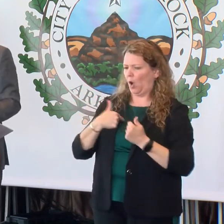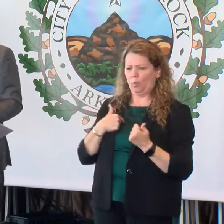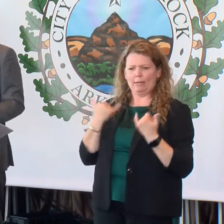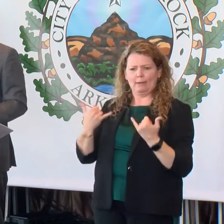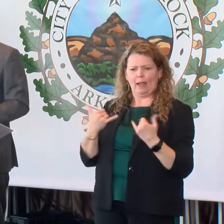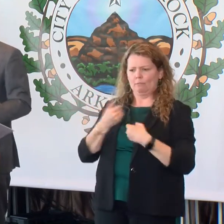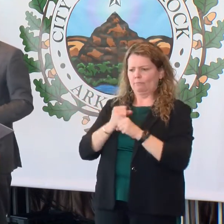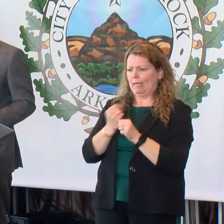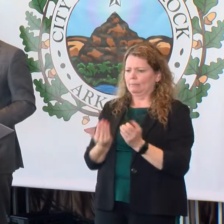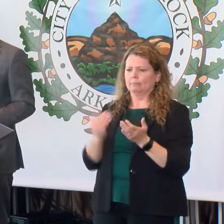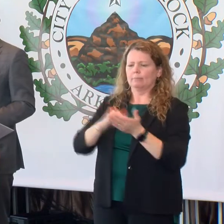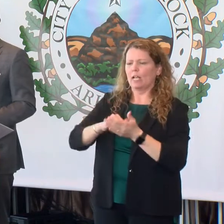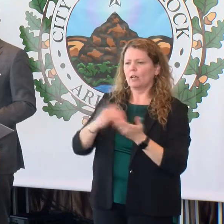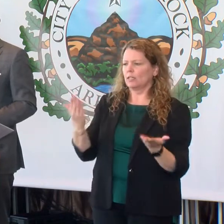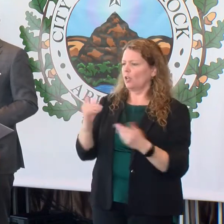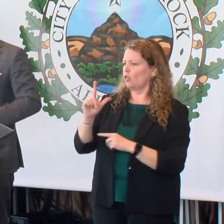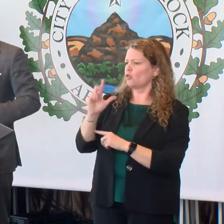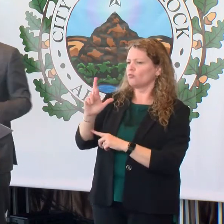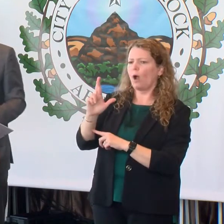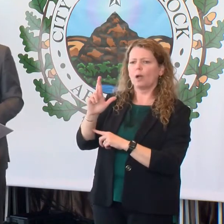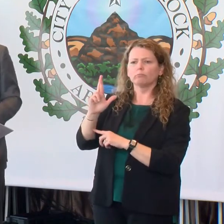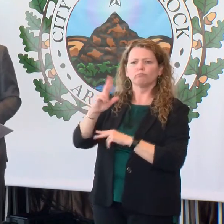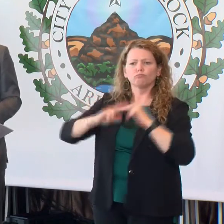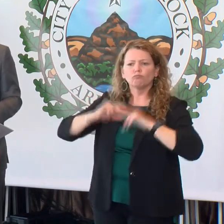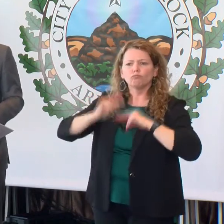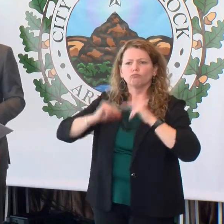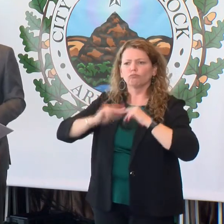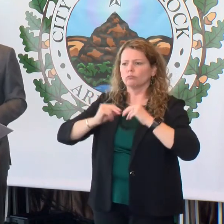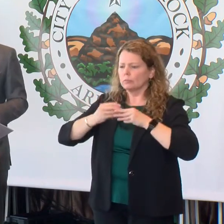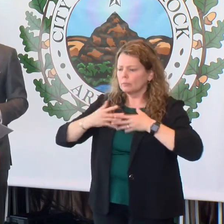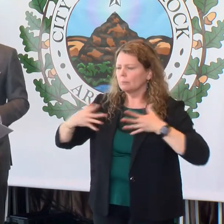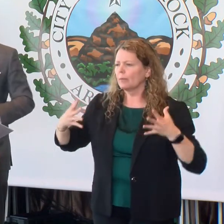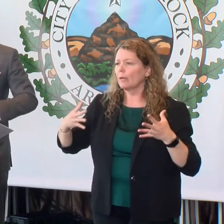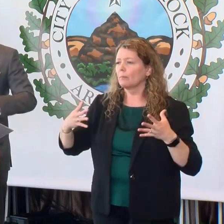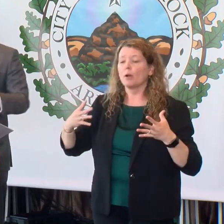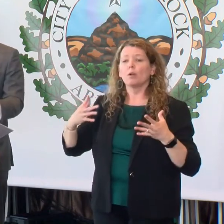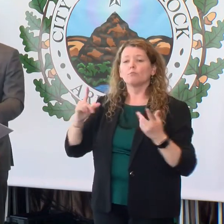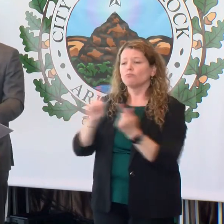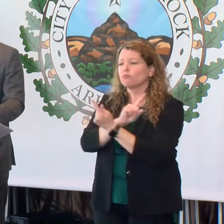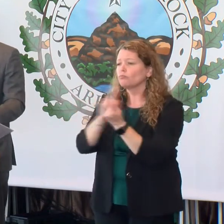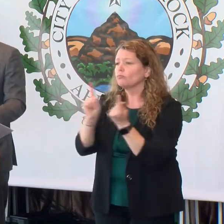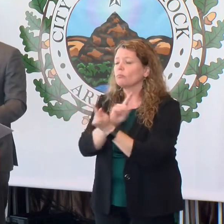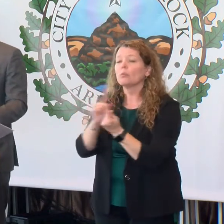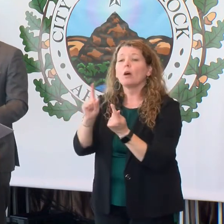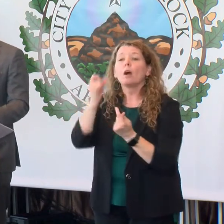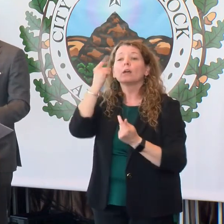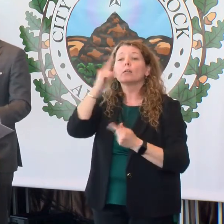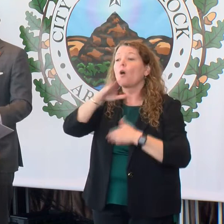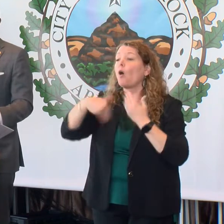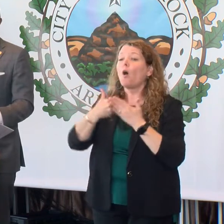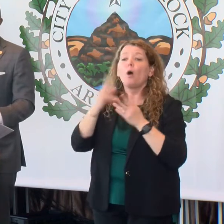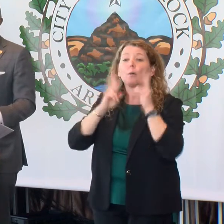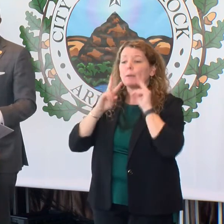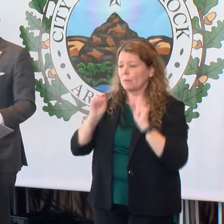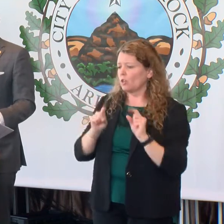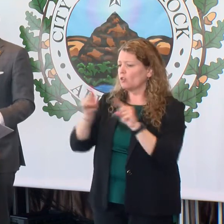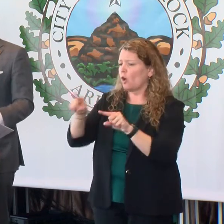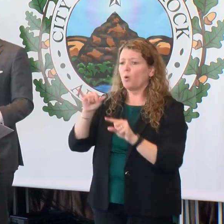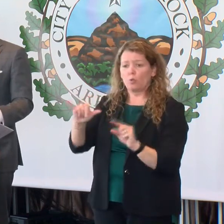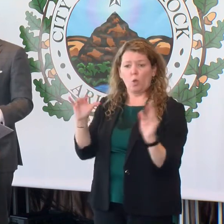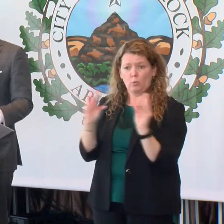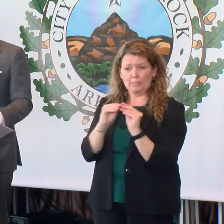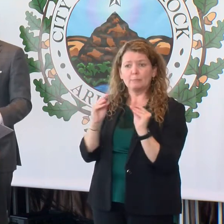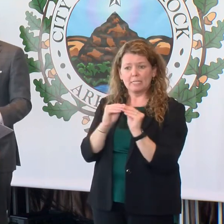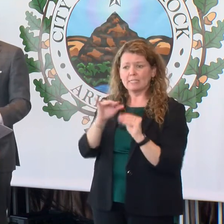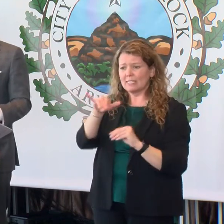also talking about everyday issues. And these are issues that for every resident isn't able to go to a neighborhood association meeting. But